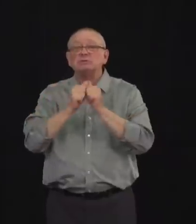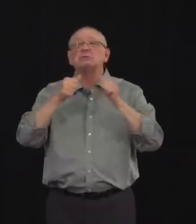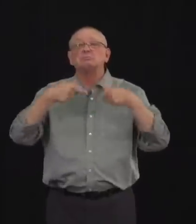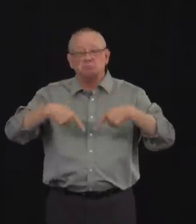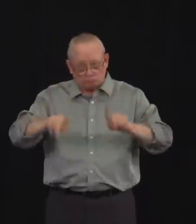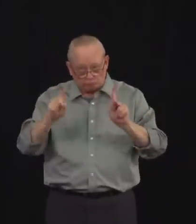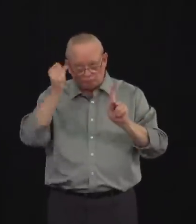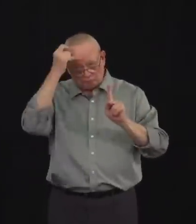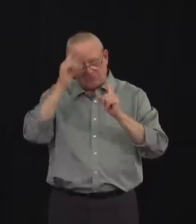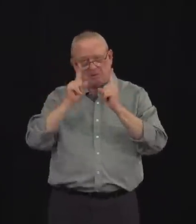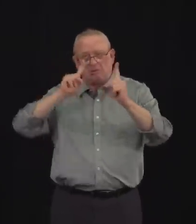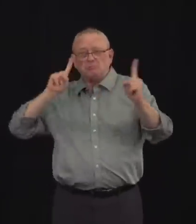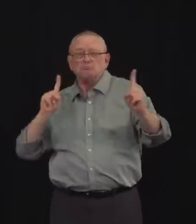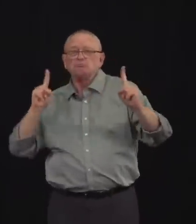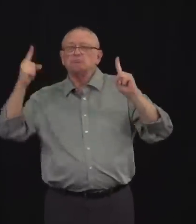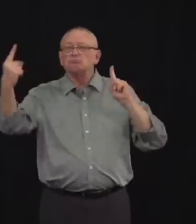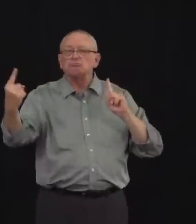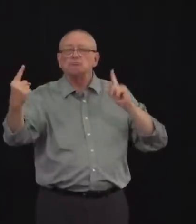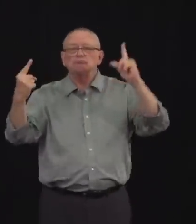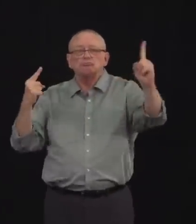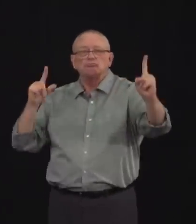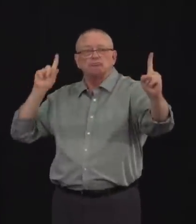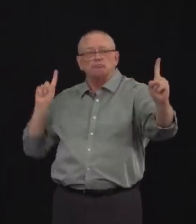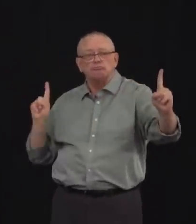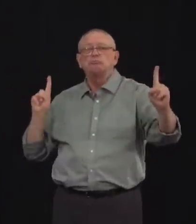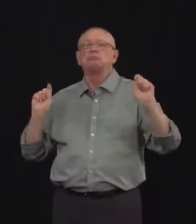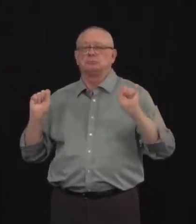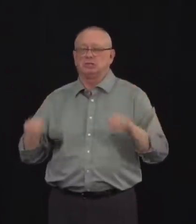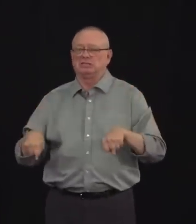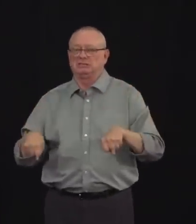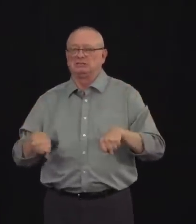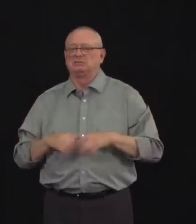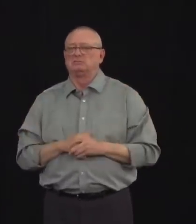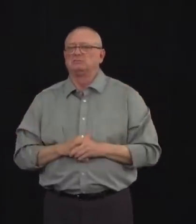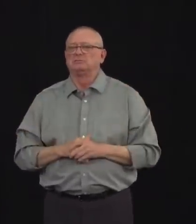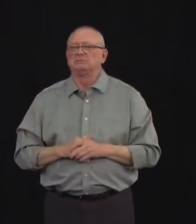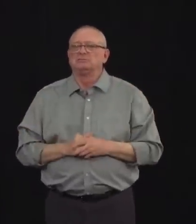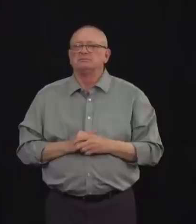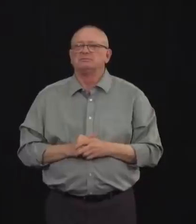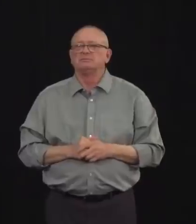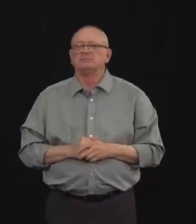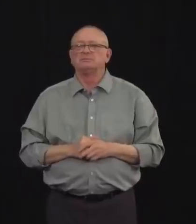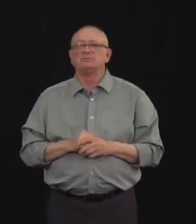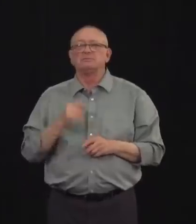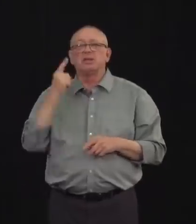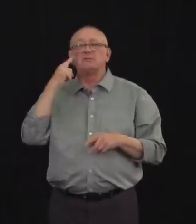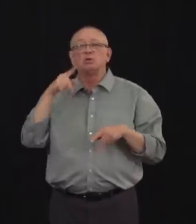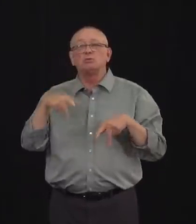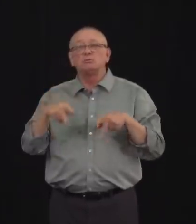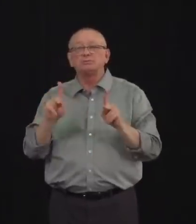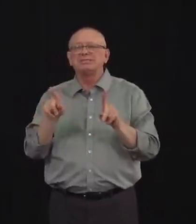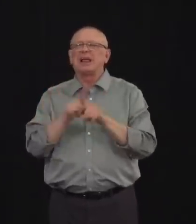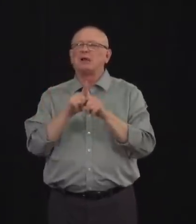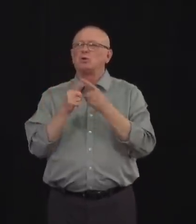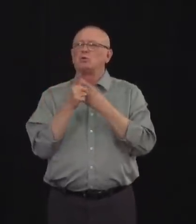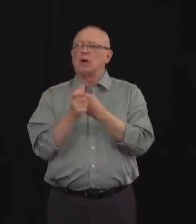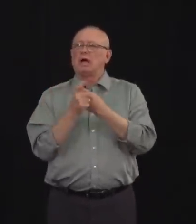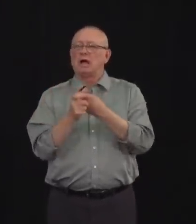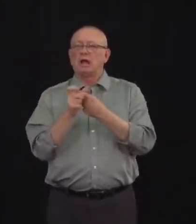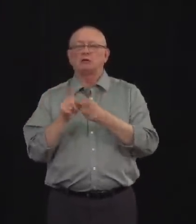limit the risk of transmission. Examples of such activities are running in physically distanced groups,